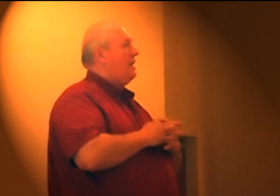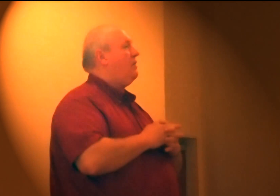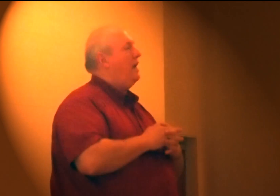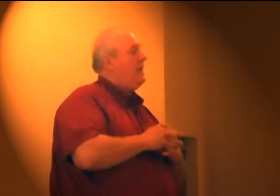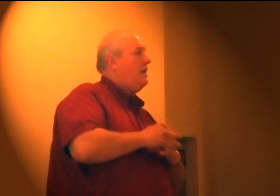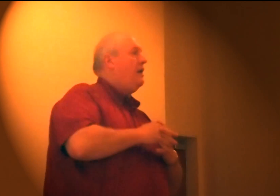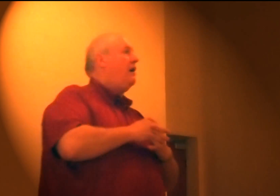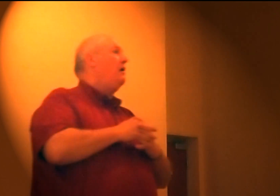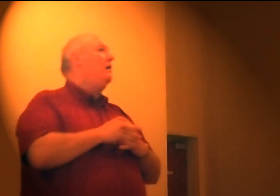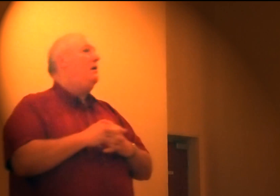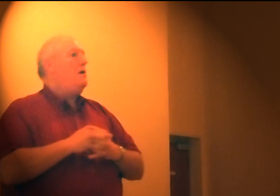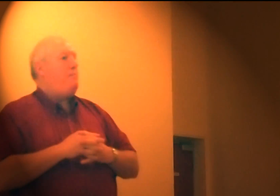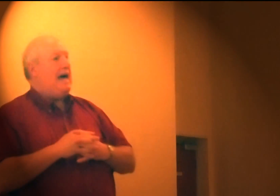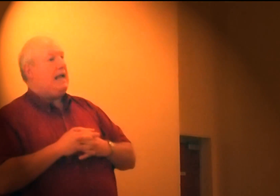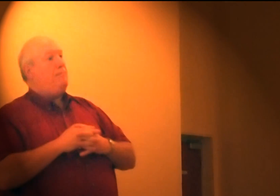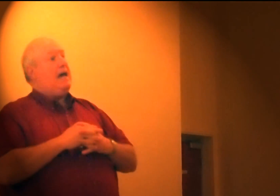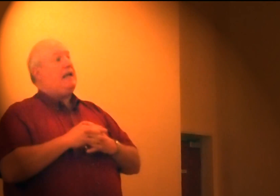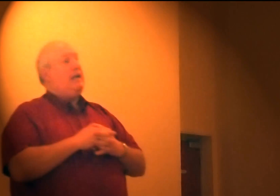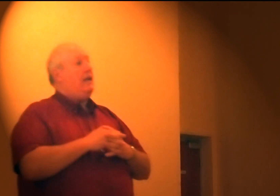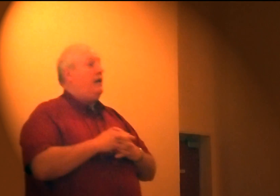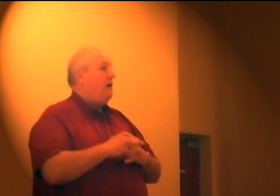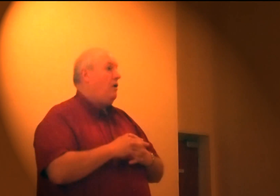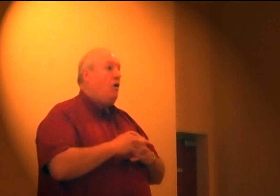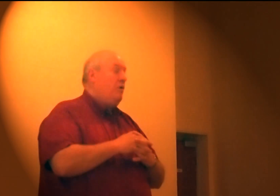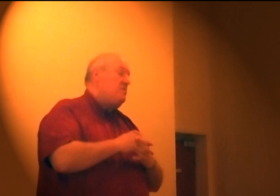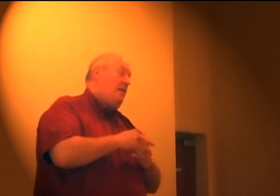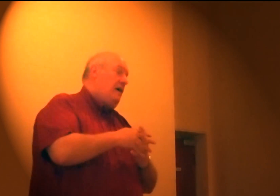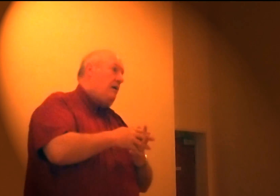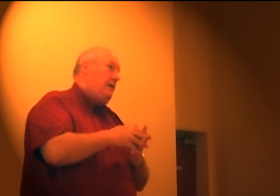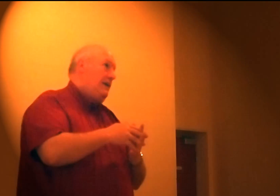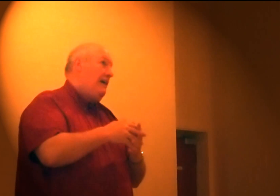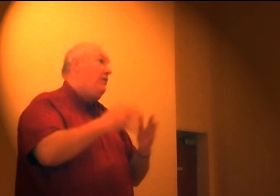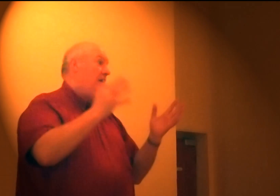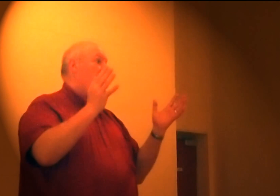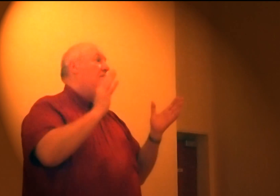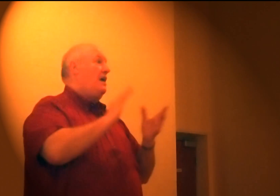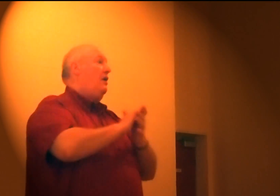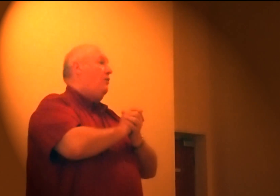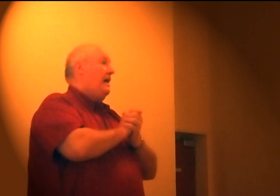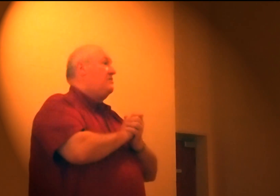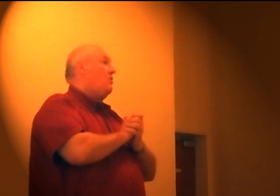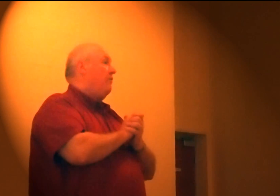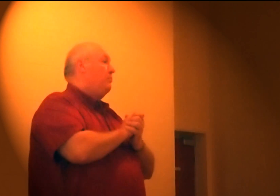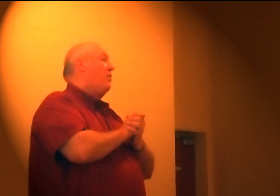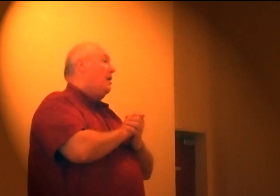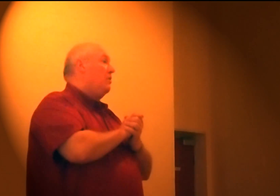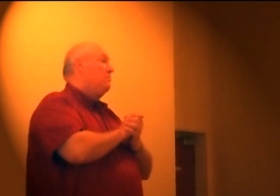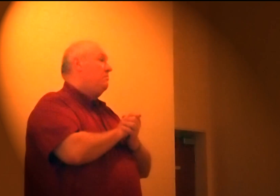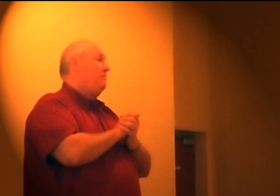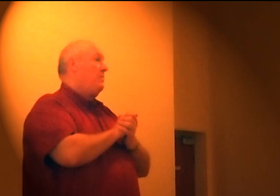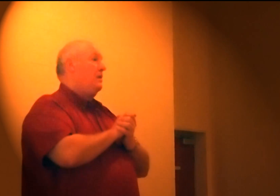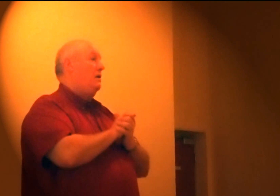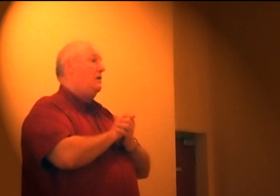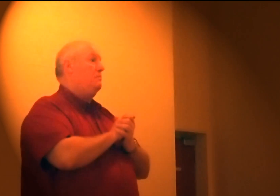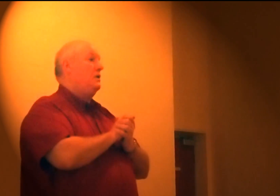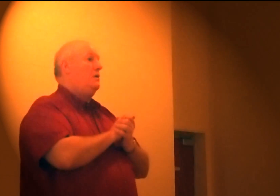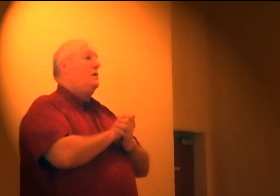little bentonite clay in there pack it back in and almost in there every instance i know that's solved the problem